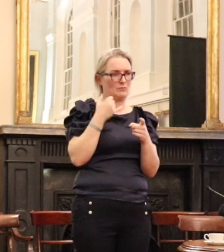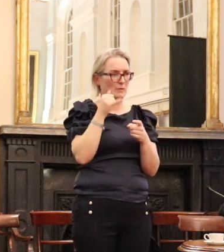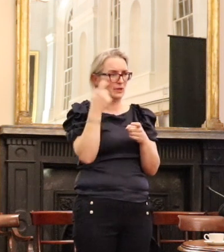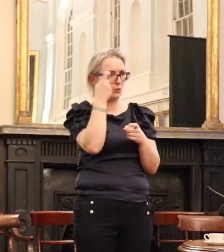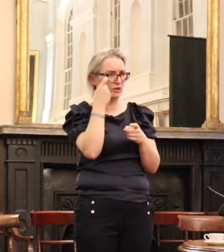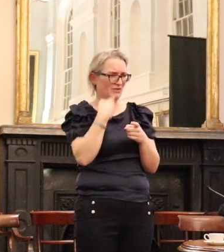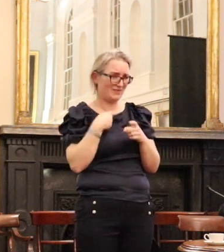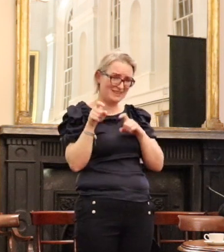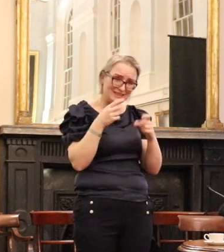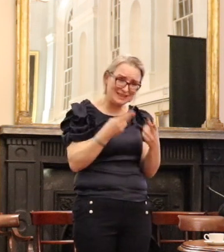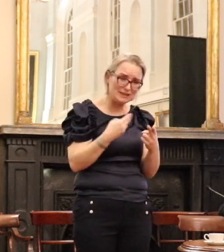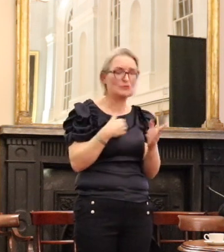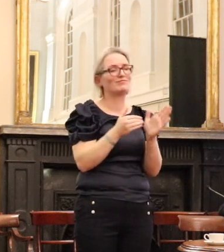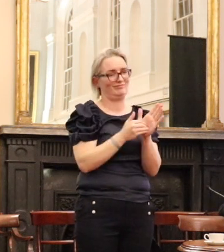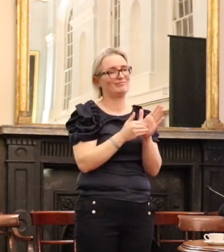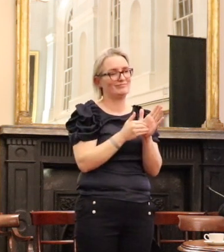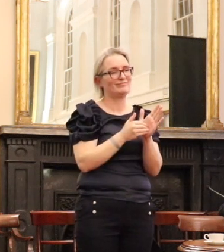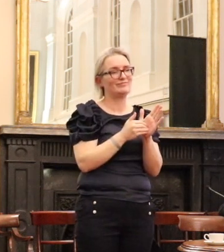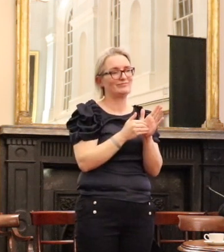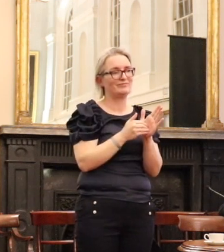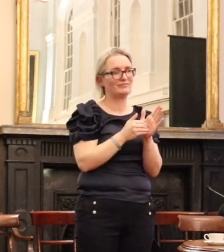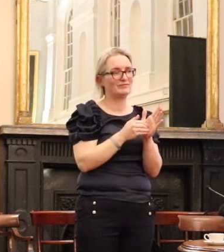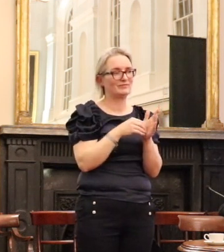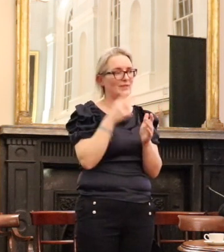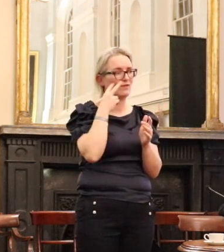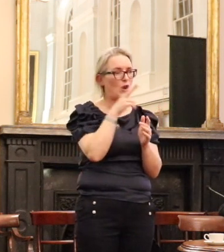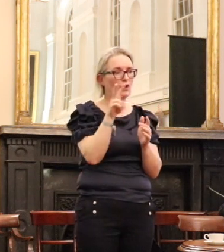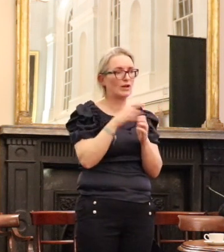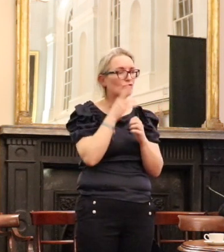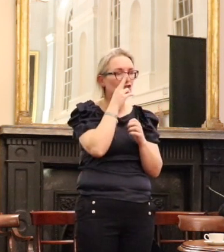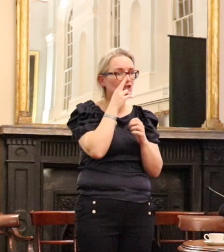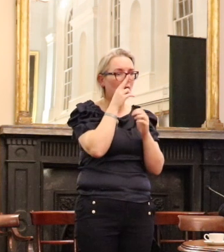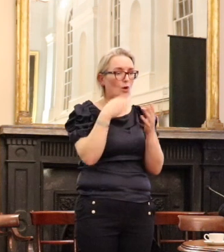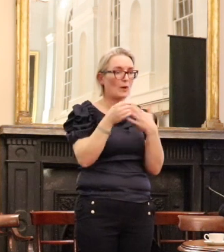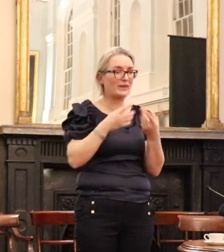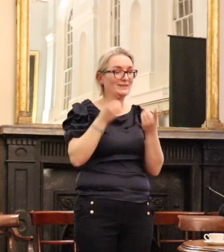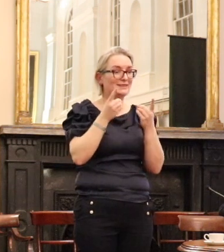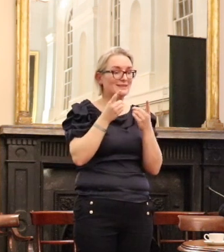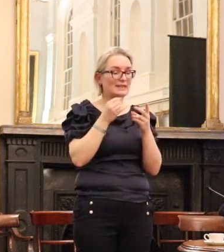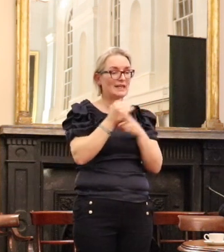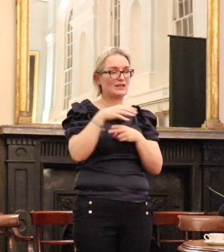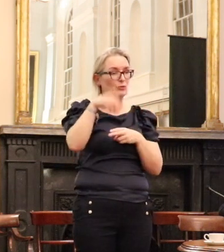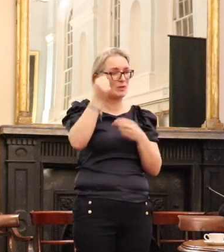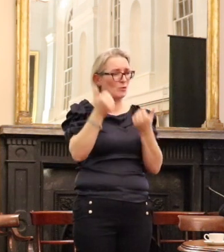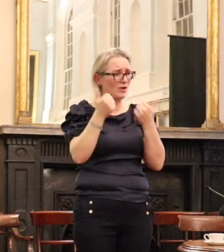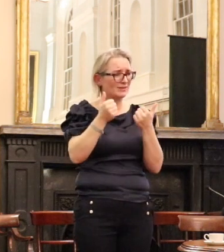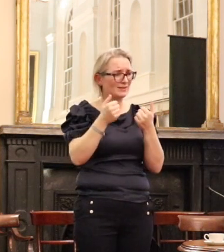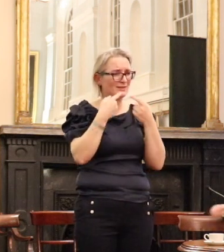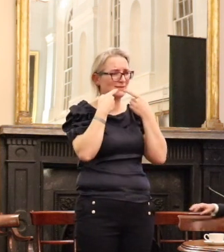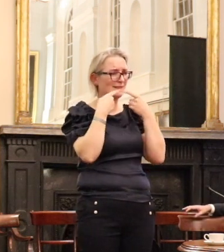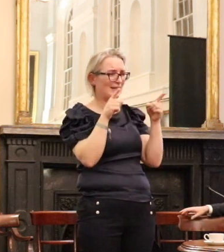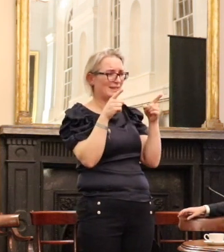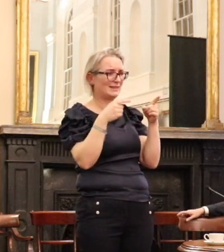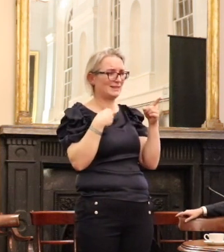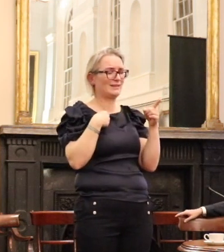especially as a clinic in this country. My answer to which is you may have to look at what the Russian Supreme Court did a couple of weeks ago when they declared the non